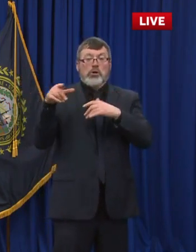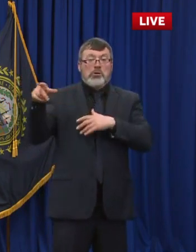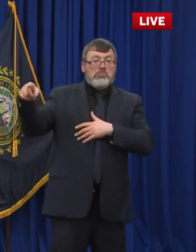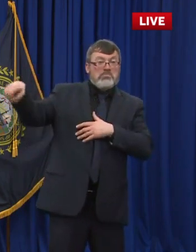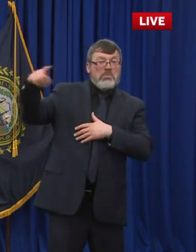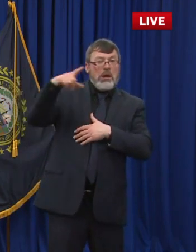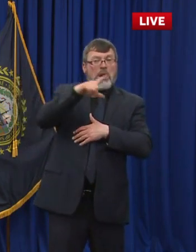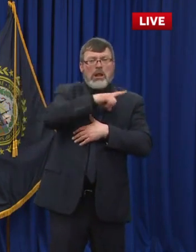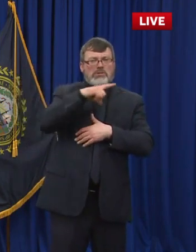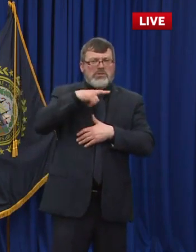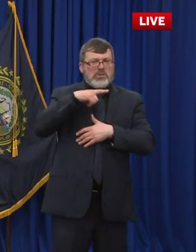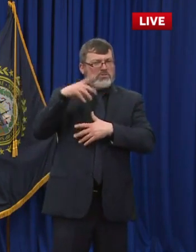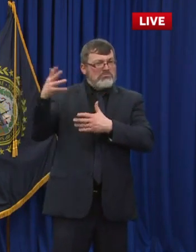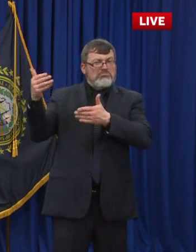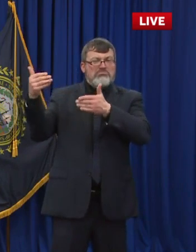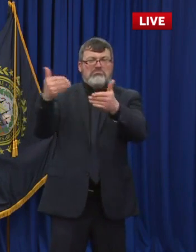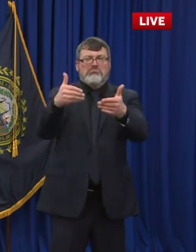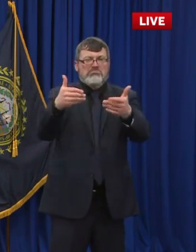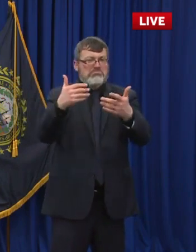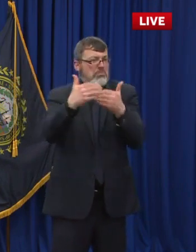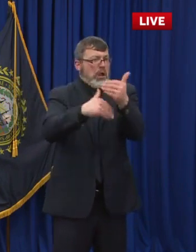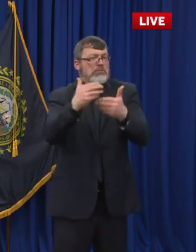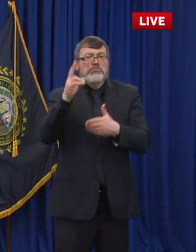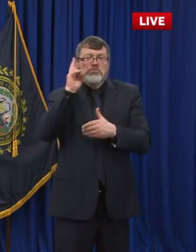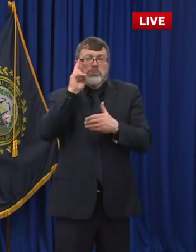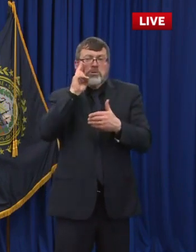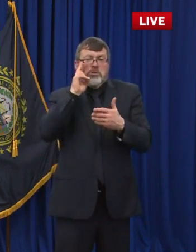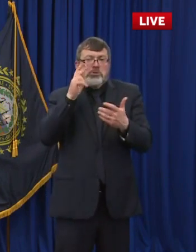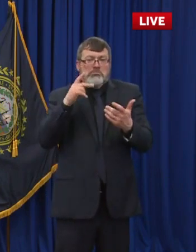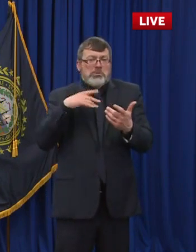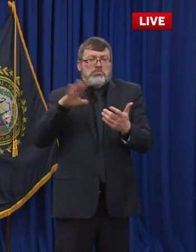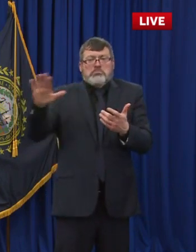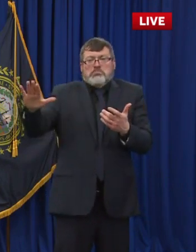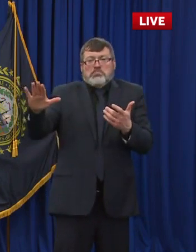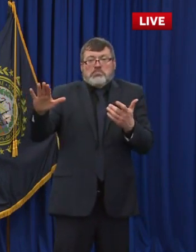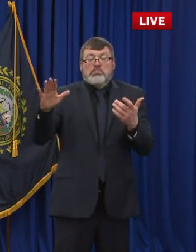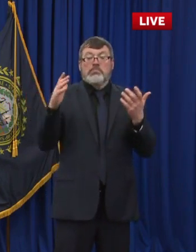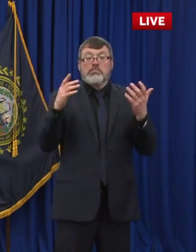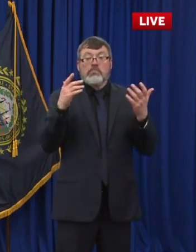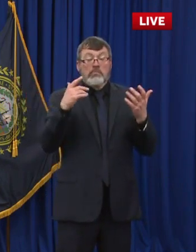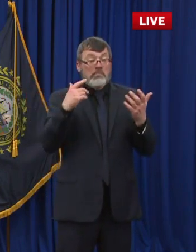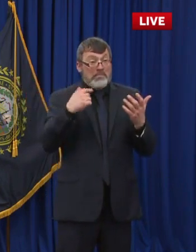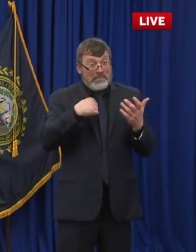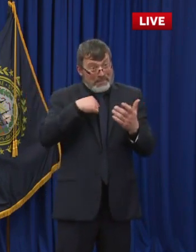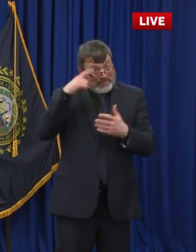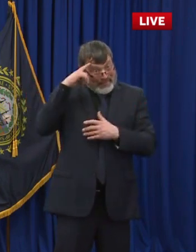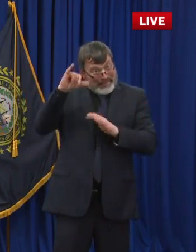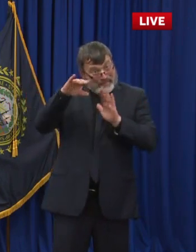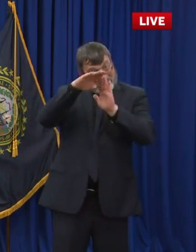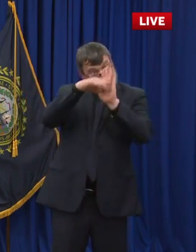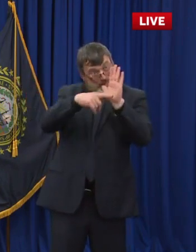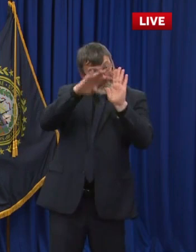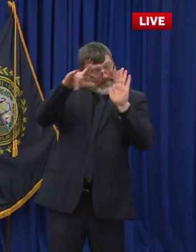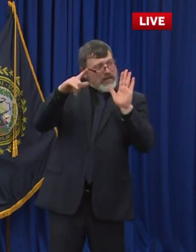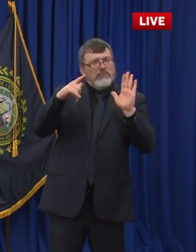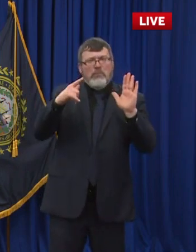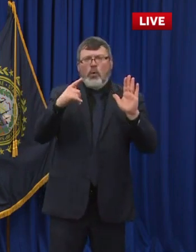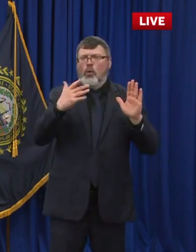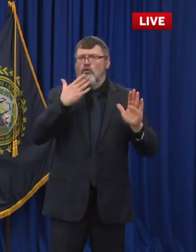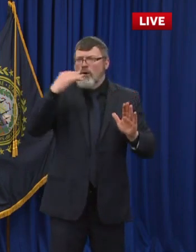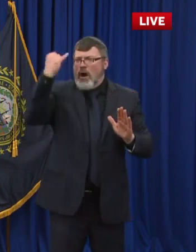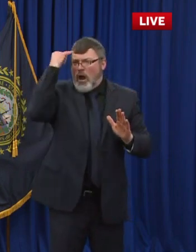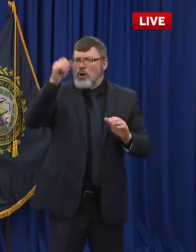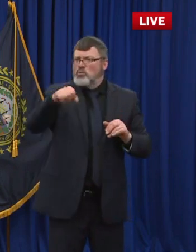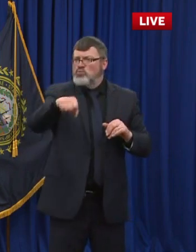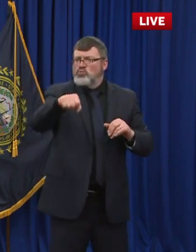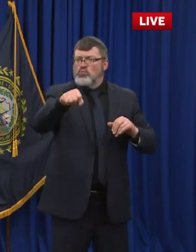ask about that. I think it's a good idea. But obviously, you have to do it right in the right way. And you need to get the votes and hopefully some bipartisan support if possible.